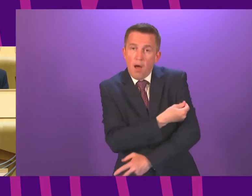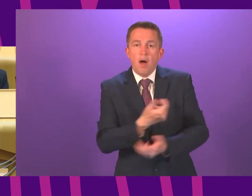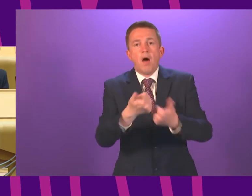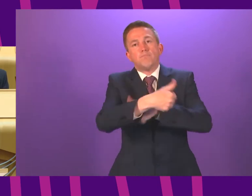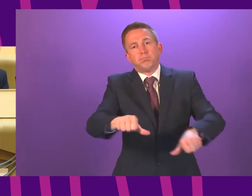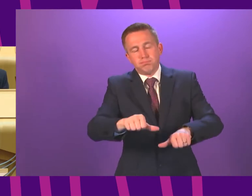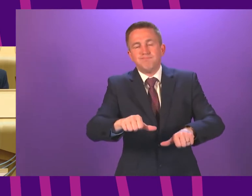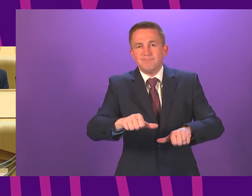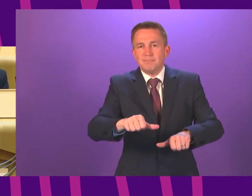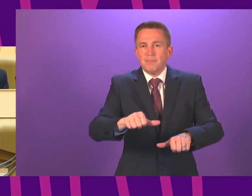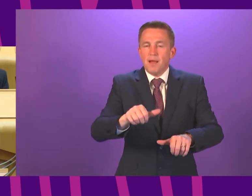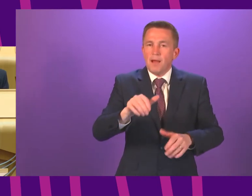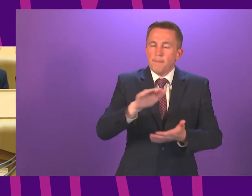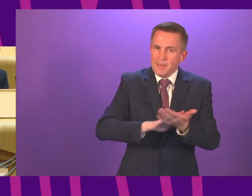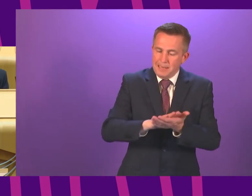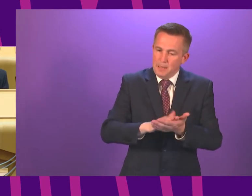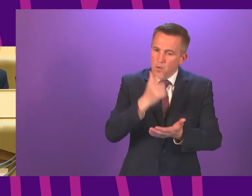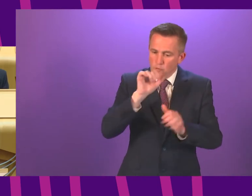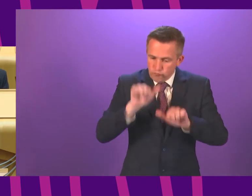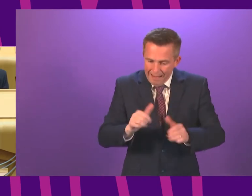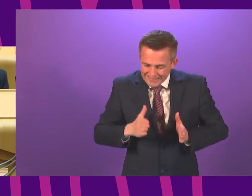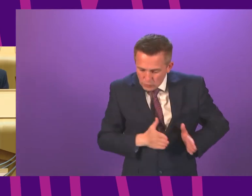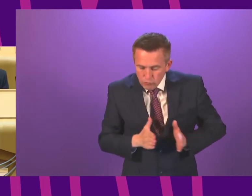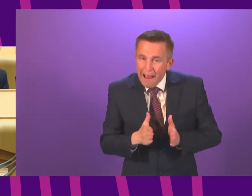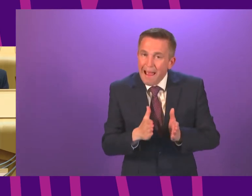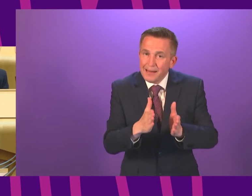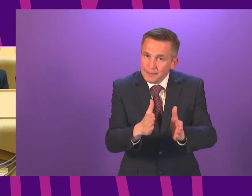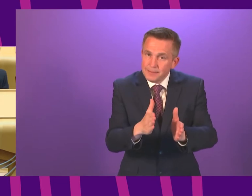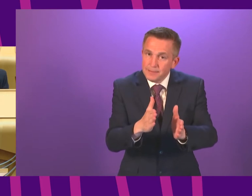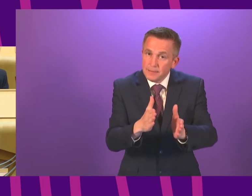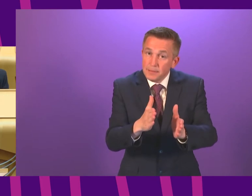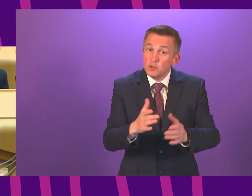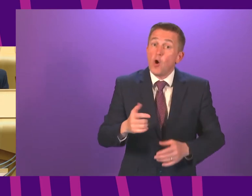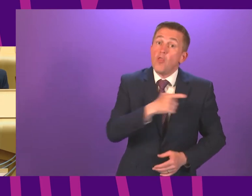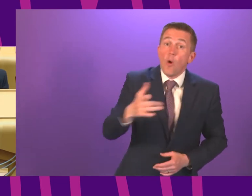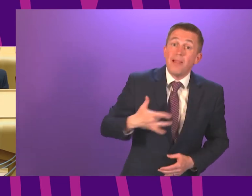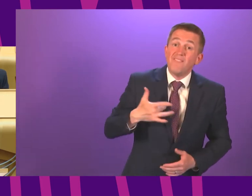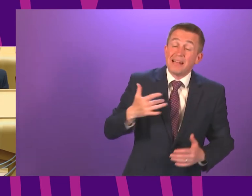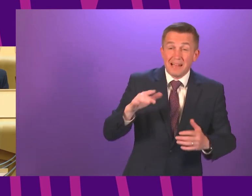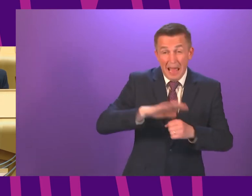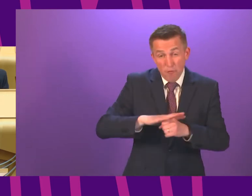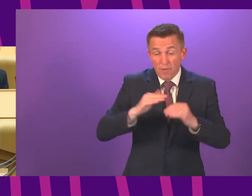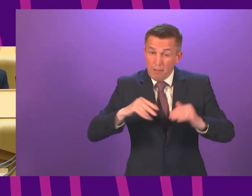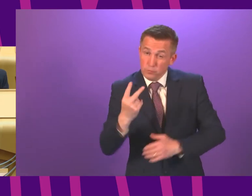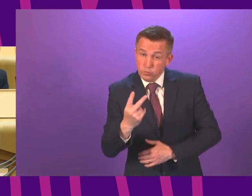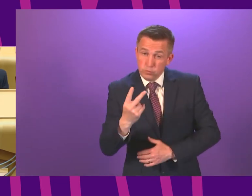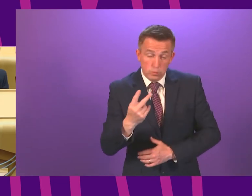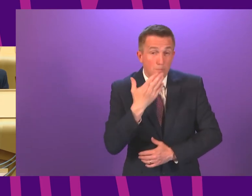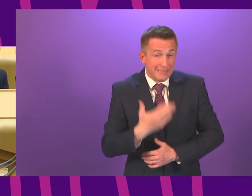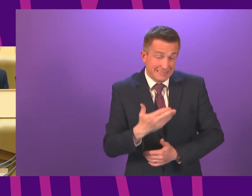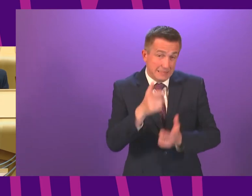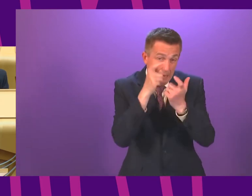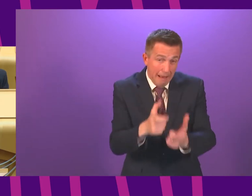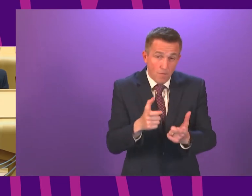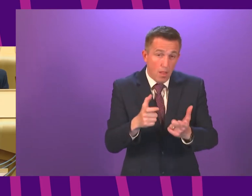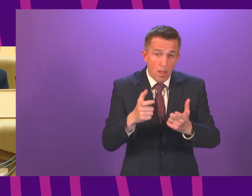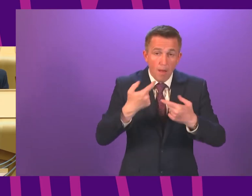us the best chance of staying on the right track overall. to everyone in these areas, please continue to be careful, follow all